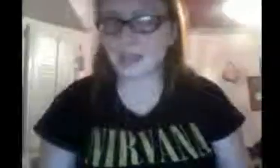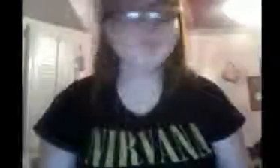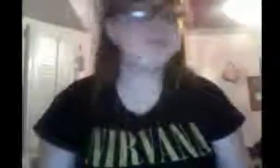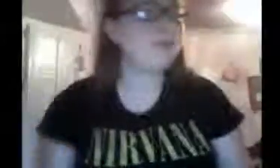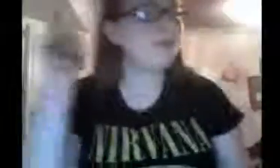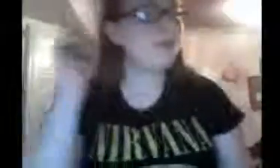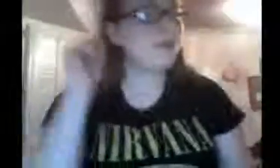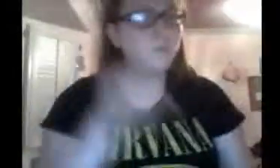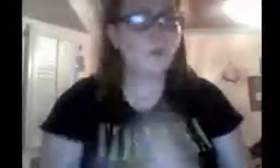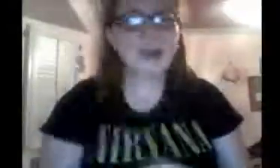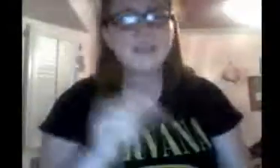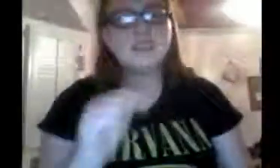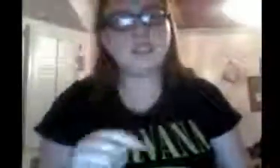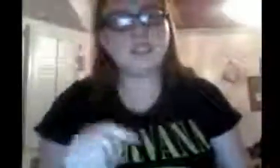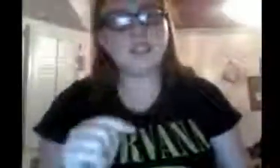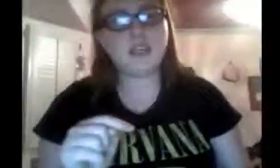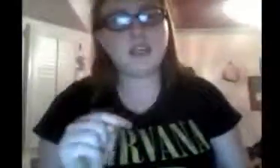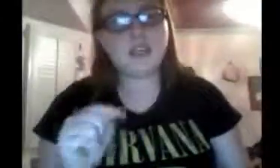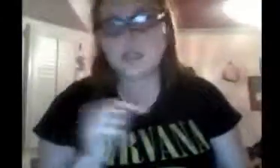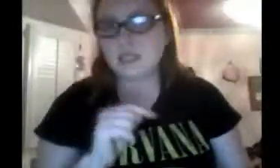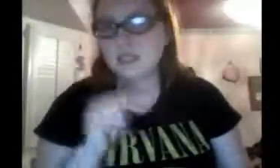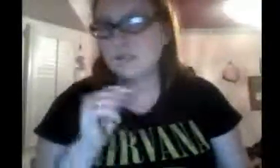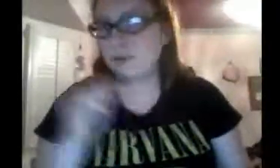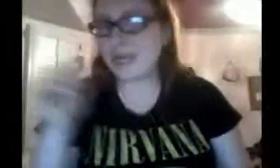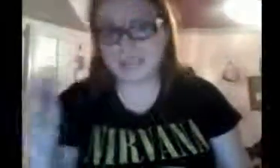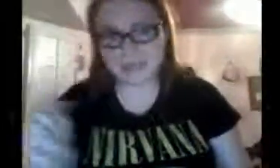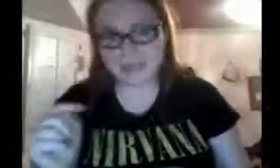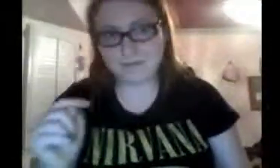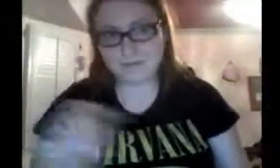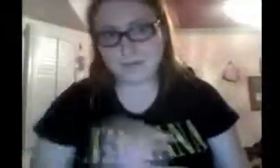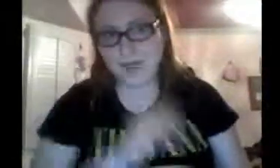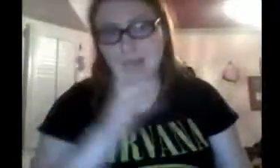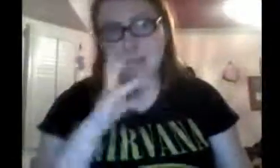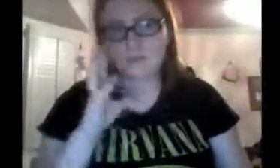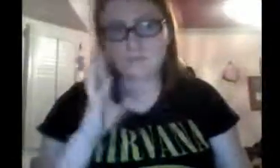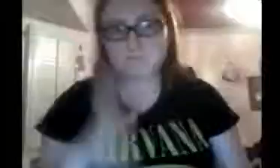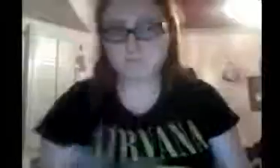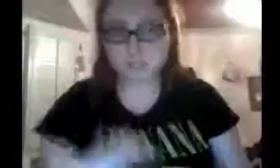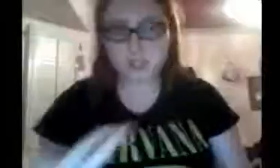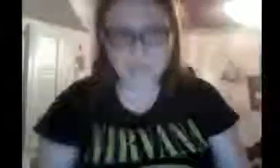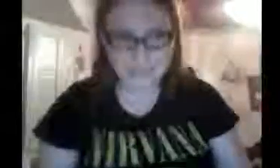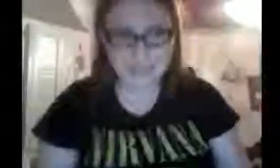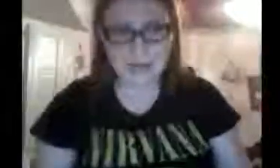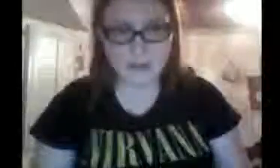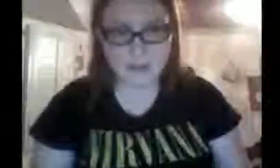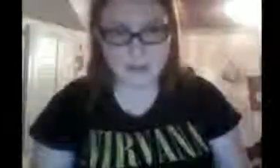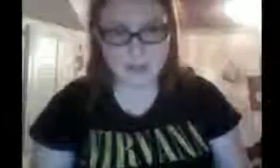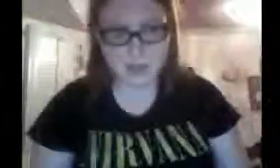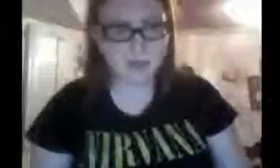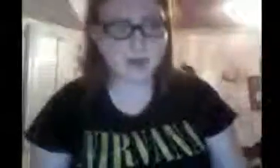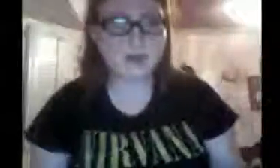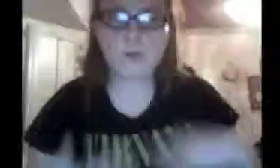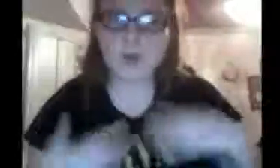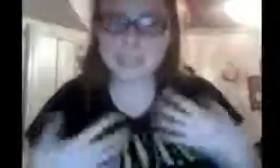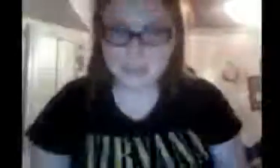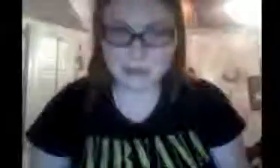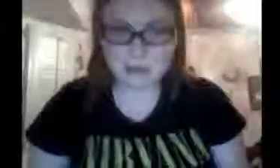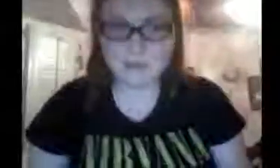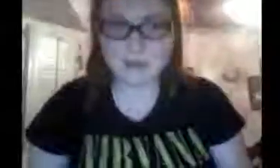when she is pregnant and choosing to take care of the baby. Wanting to keep the baby.